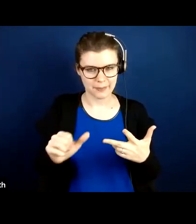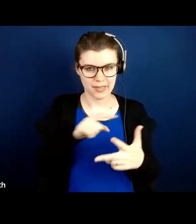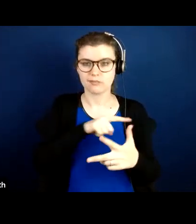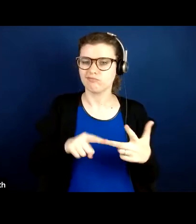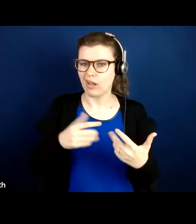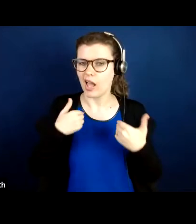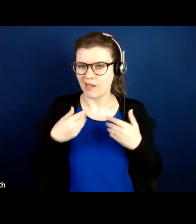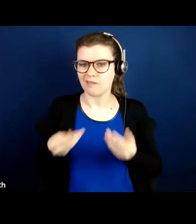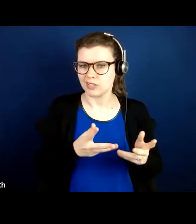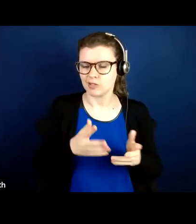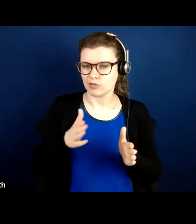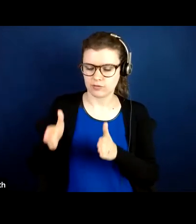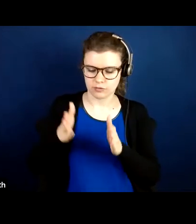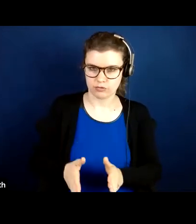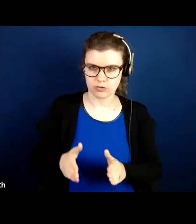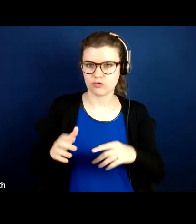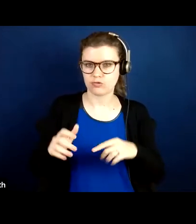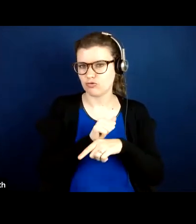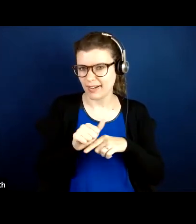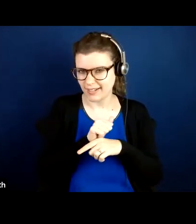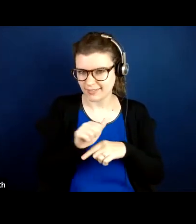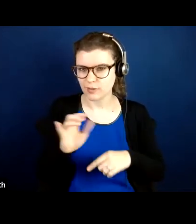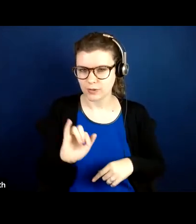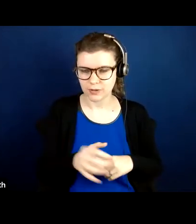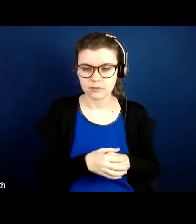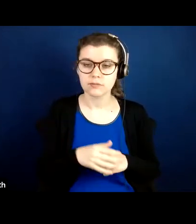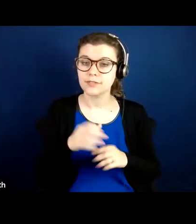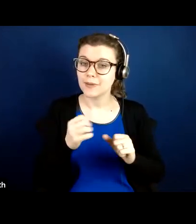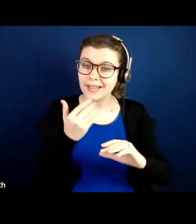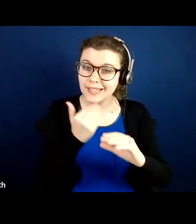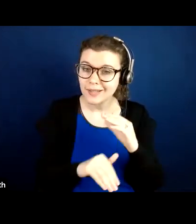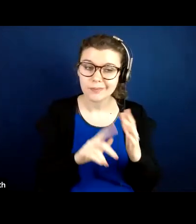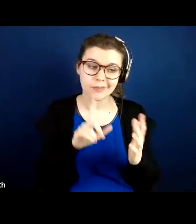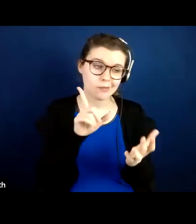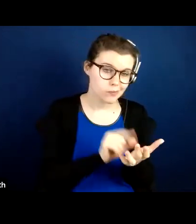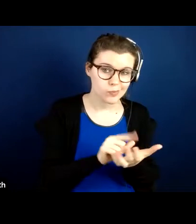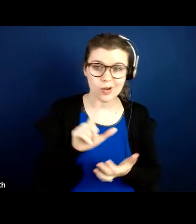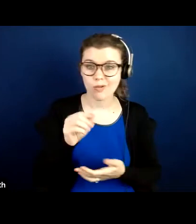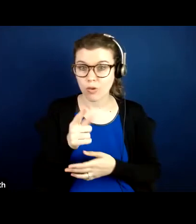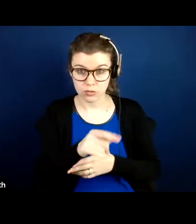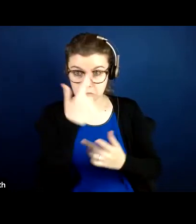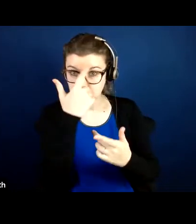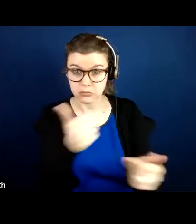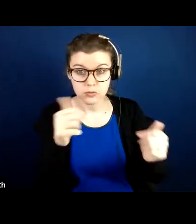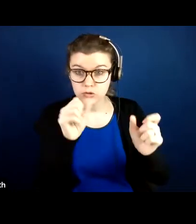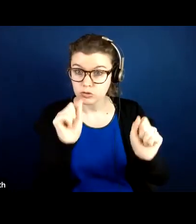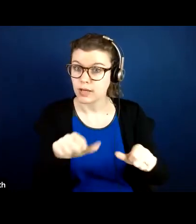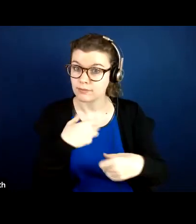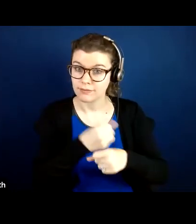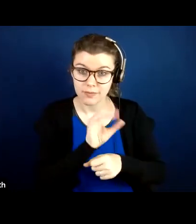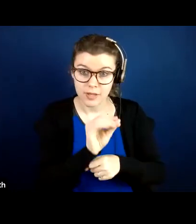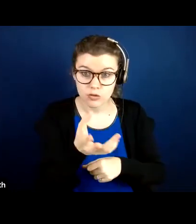print, you can email, you can also just use logos or materials and make your own. That's all provided for you.